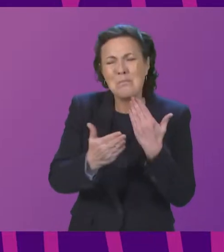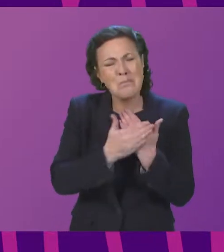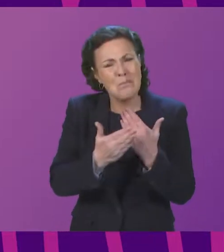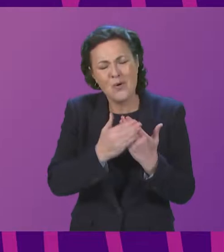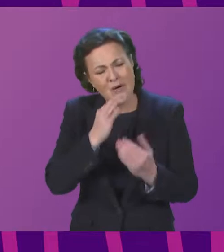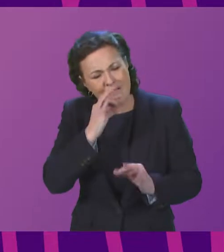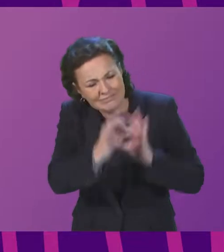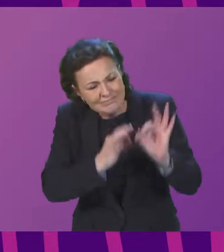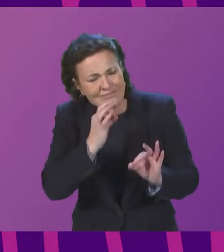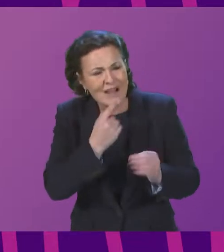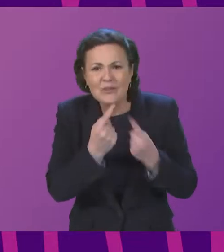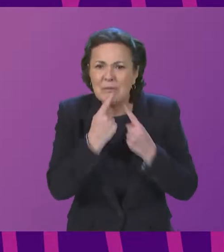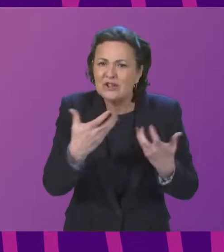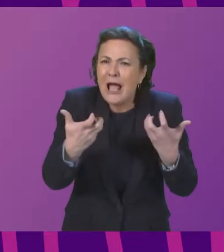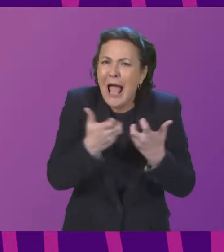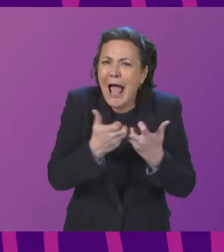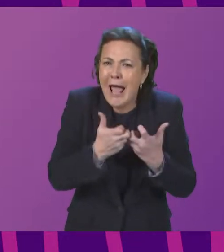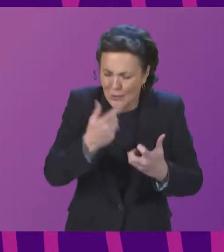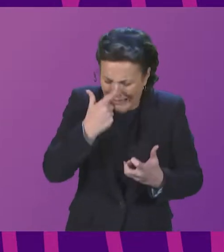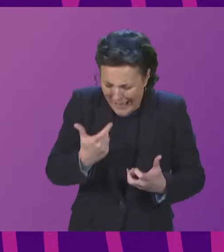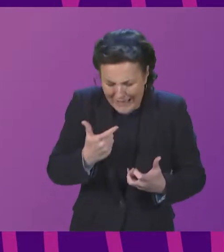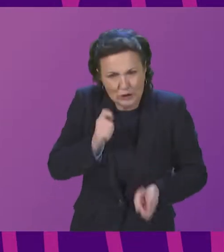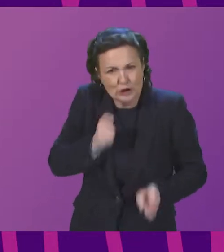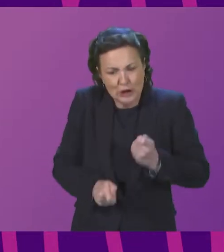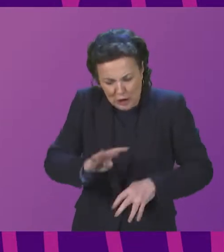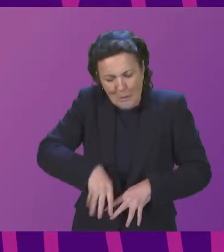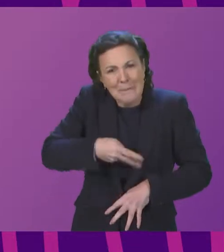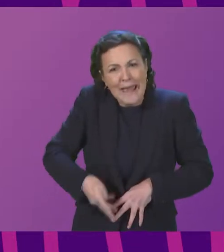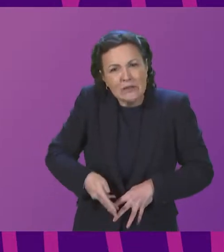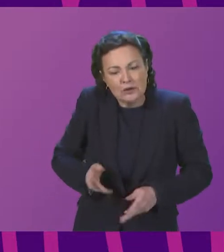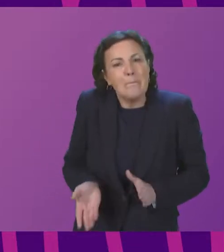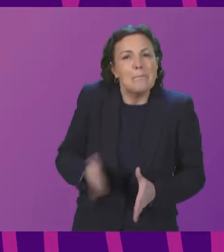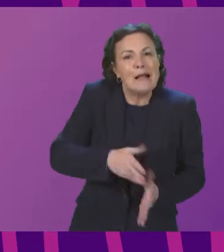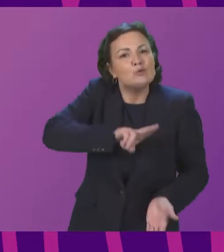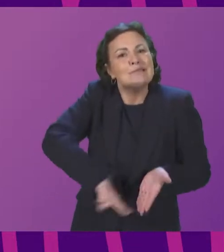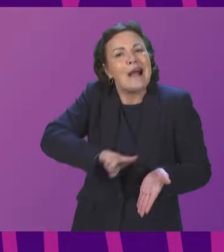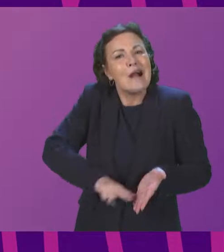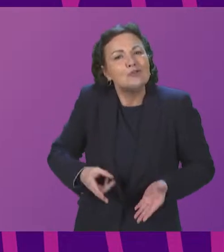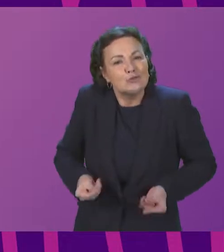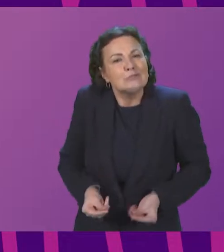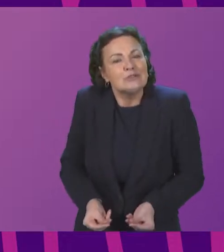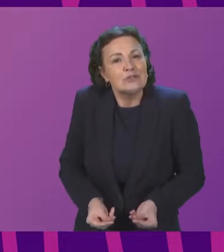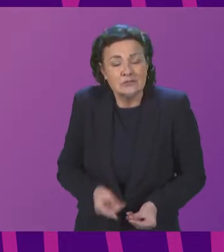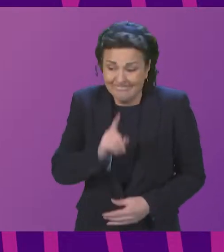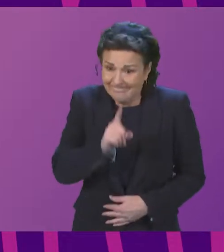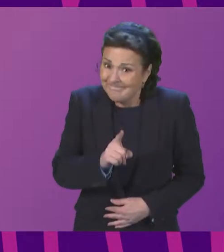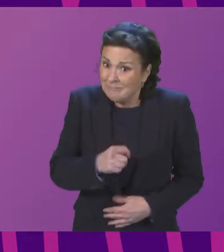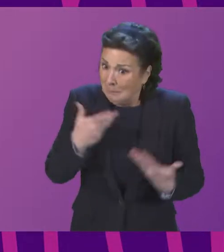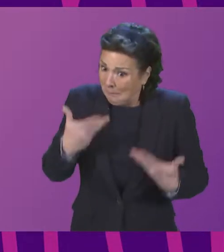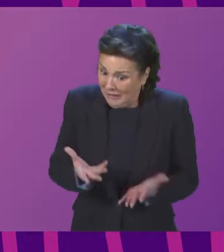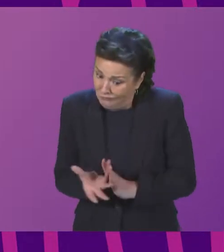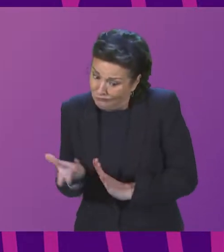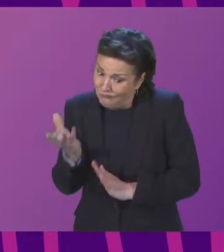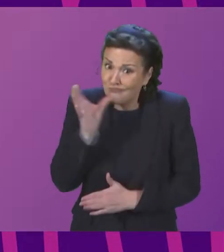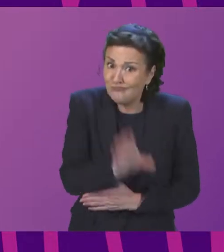used to fix mesh to soft tissue. The petitioners believe there is evidence to suggest that a considerable sum of money has been spent